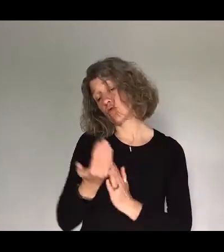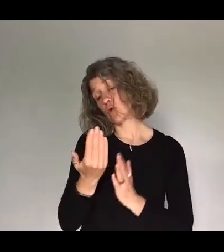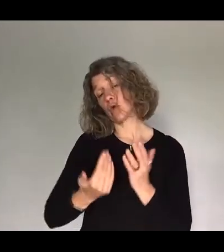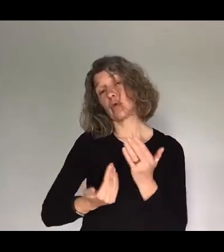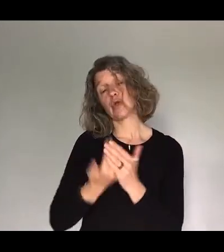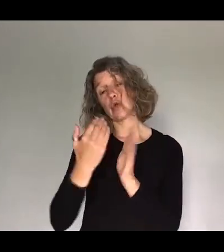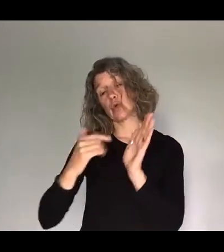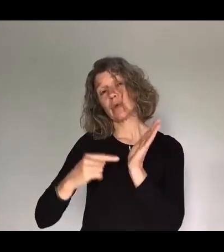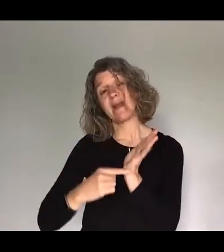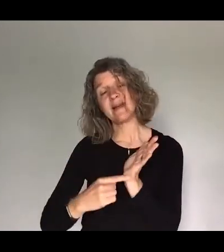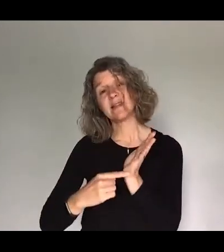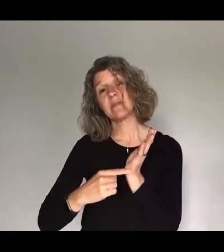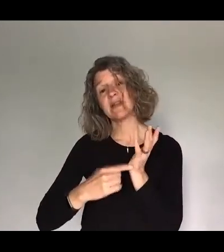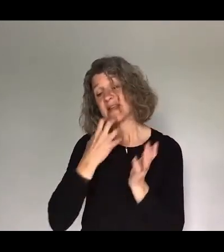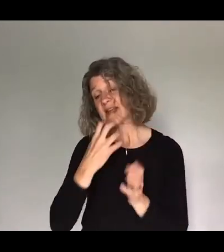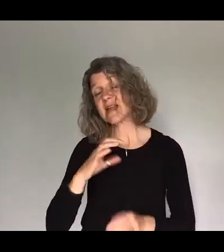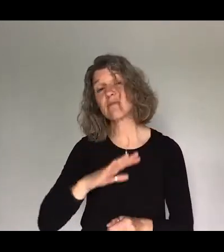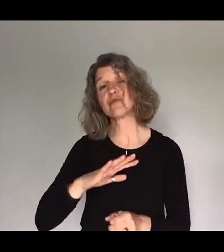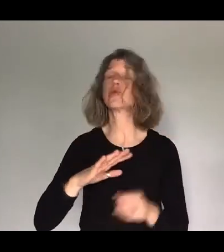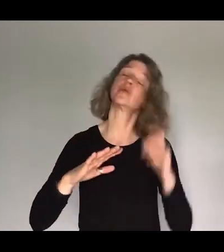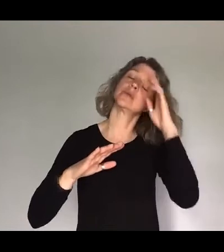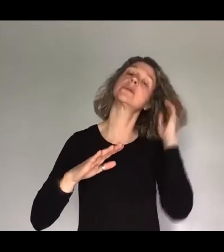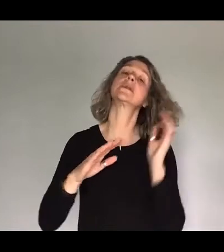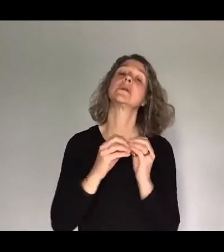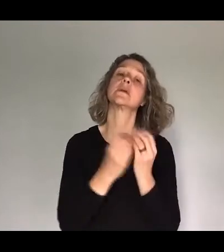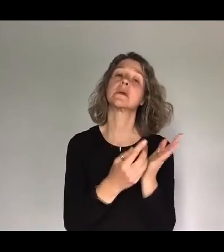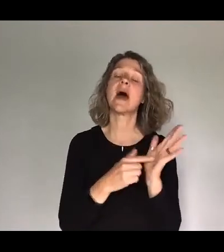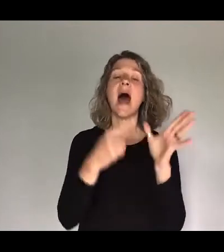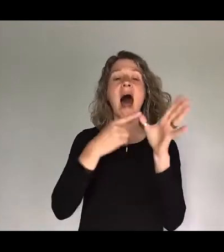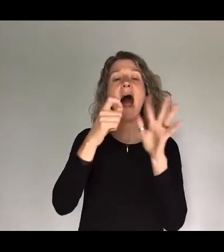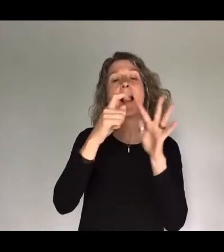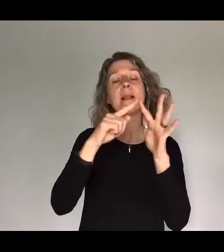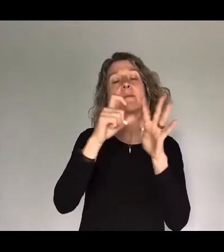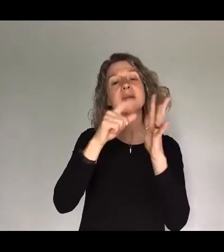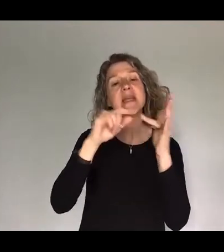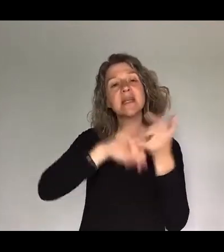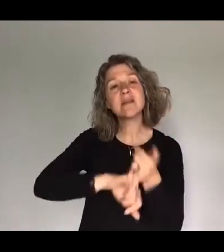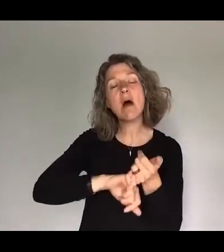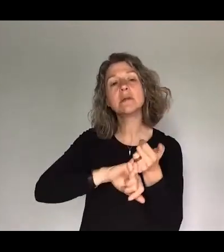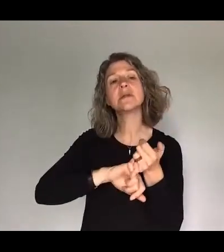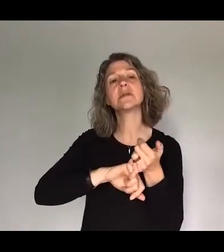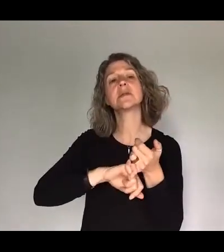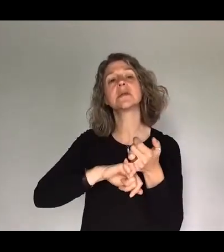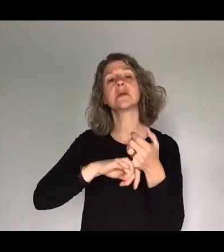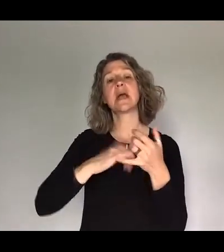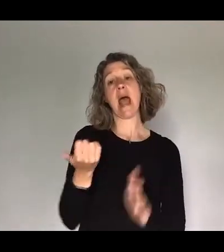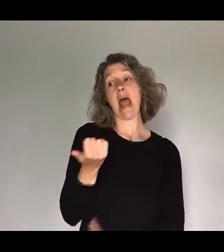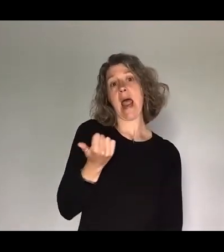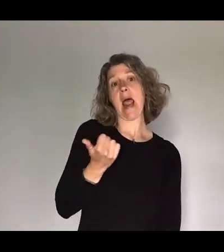hope is certain the word used is alpidos and the way that translates to is expectation of what is